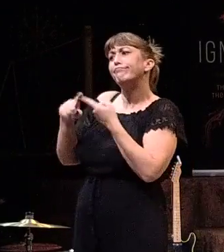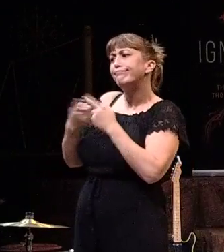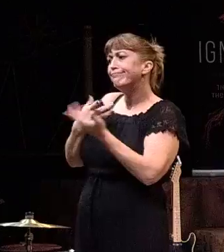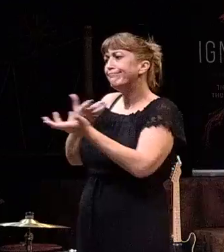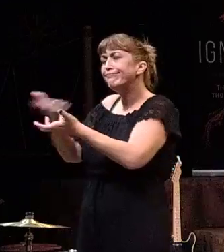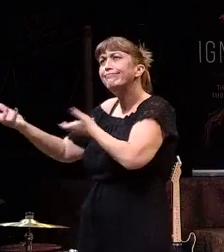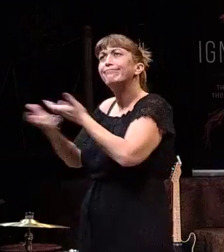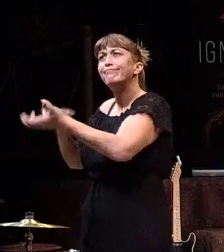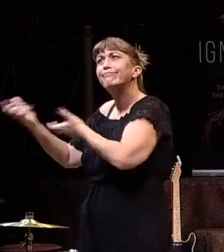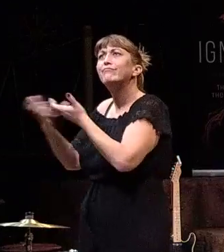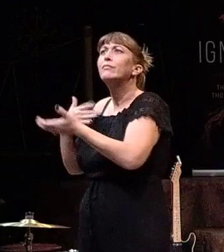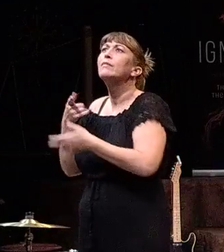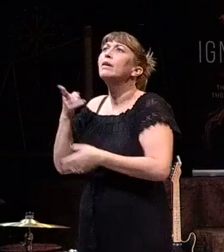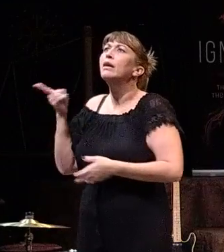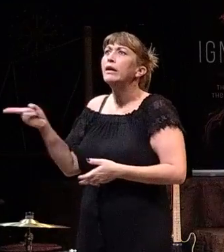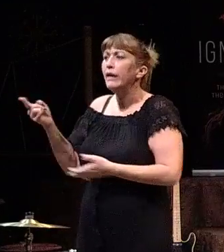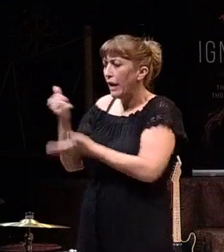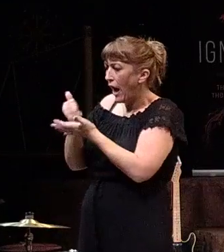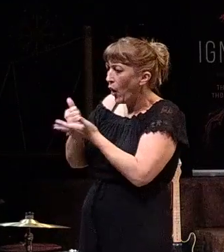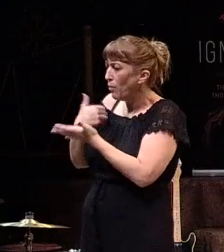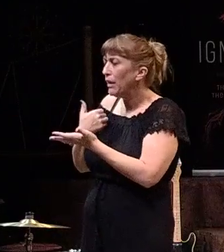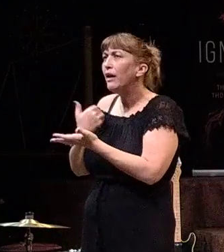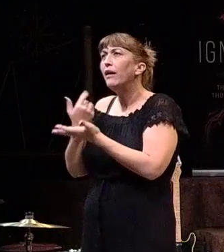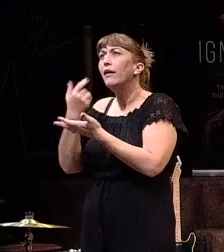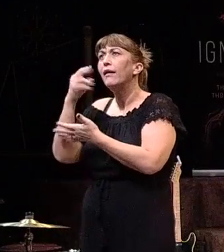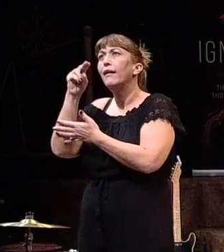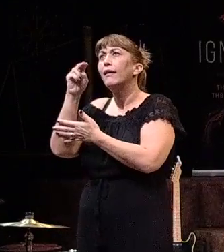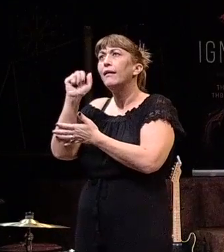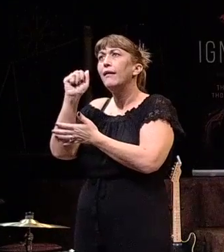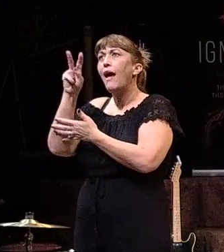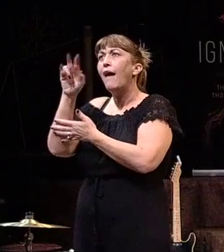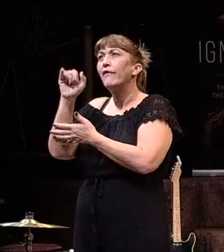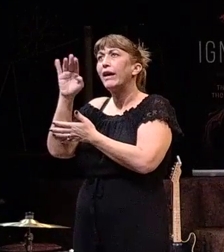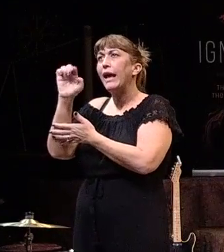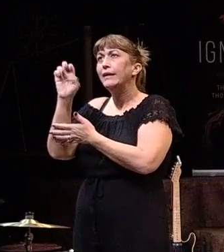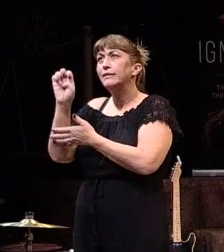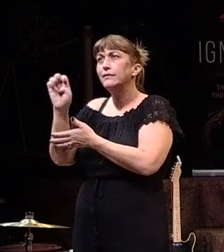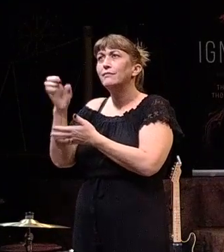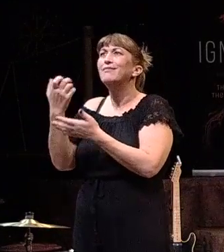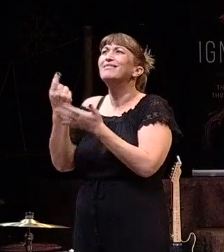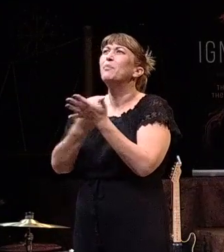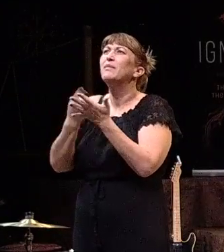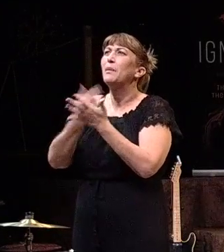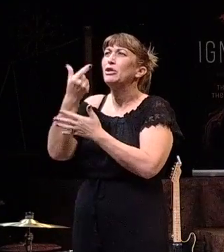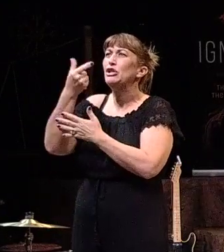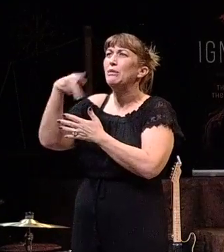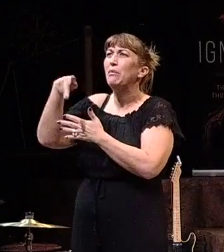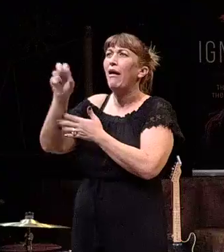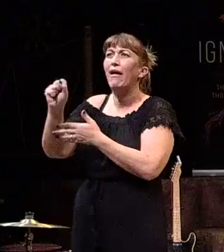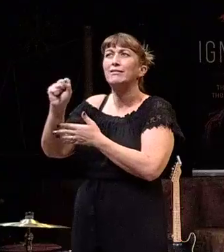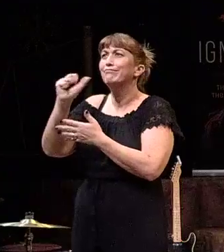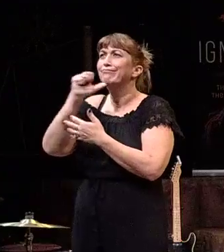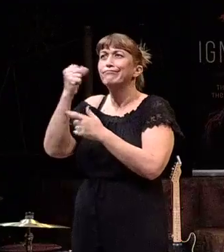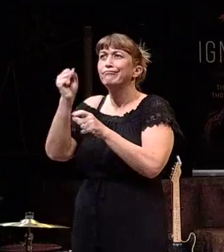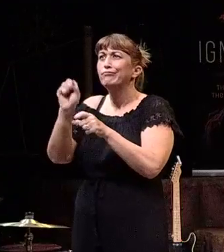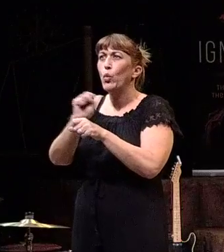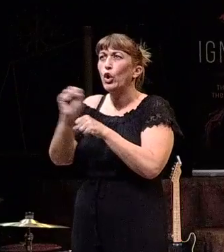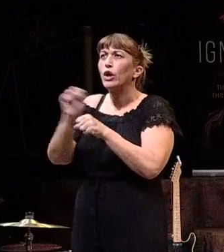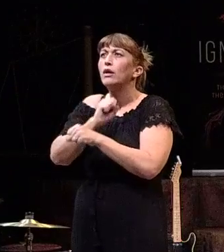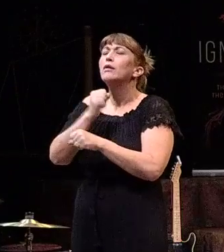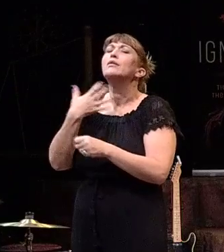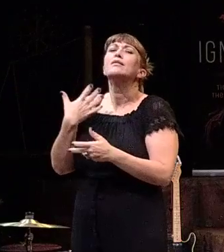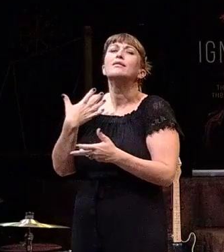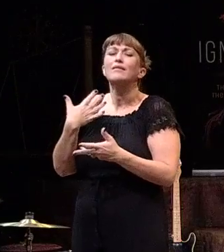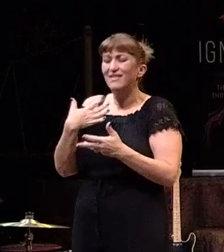He helped me navigate. You know, even though we had a GPS, there were times where our GPS went out because we didn't have any signal, and we pulled out our Thomas